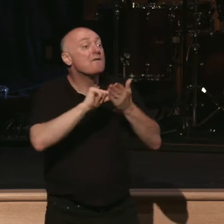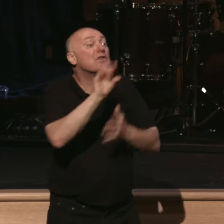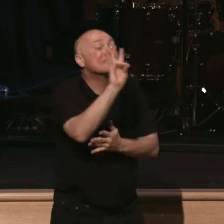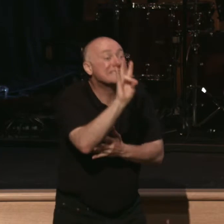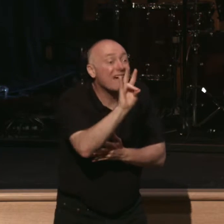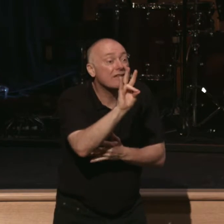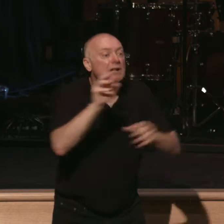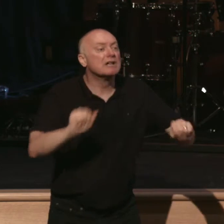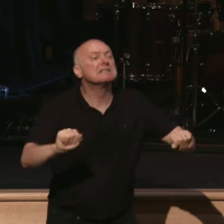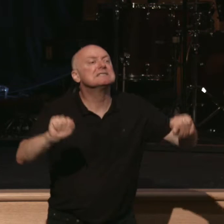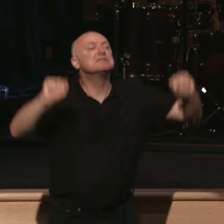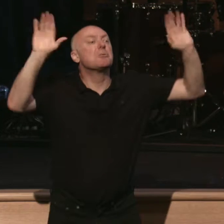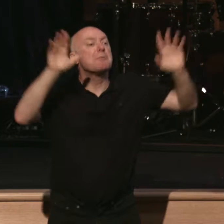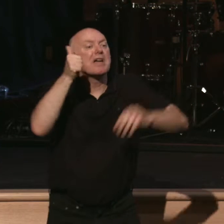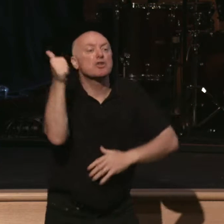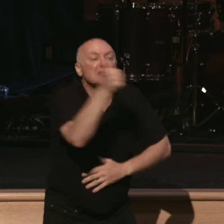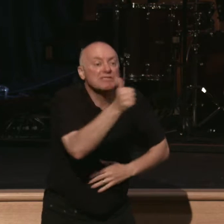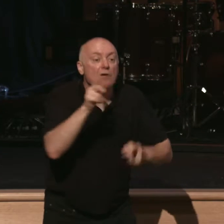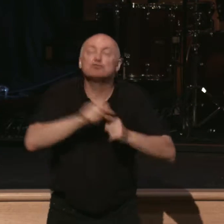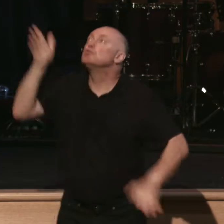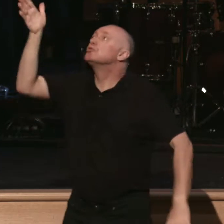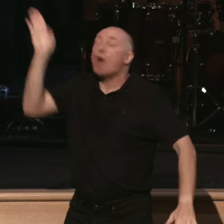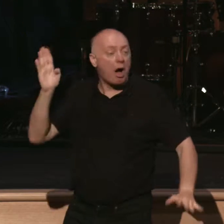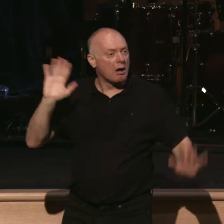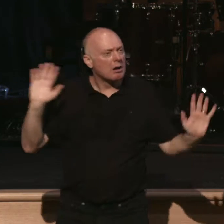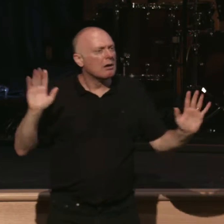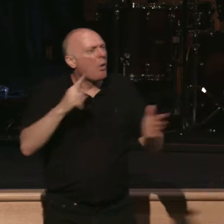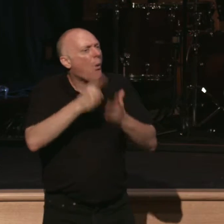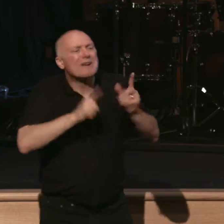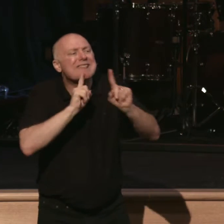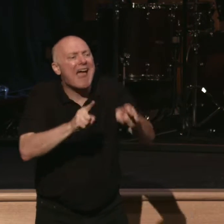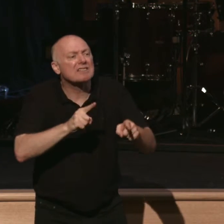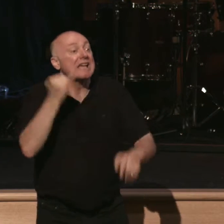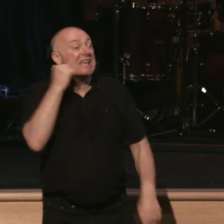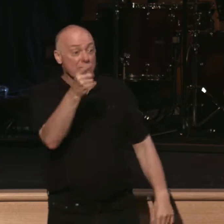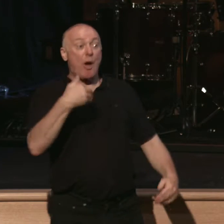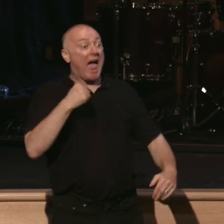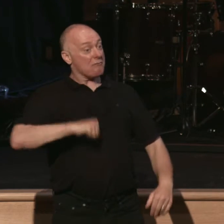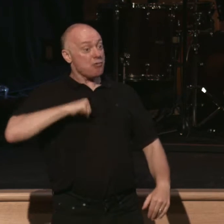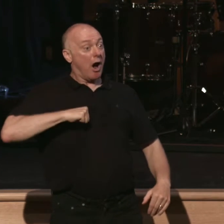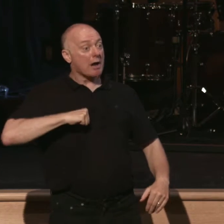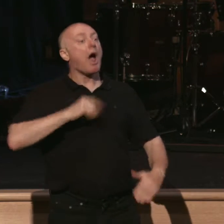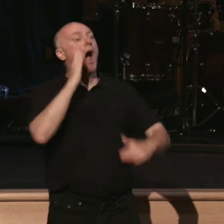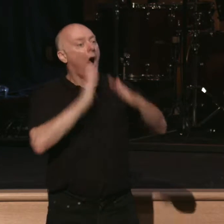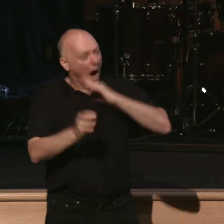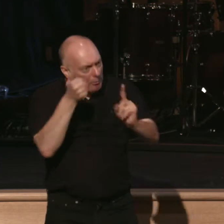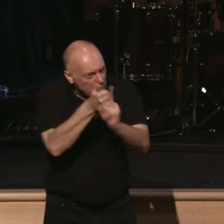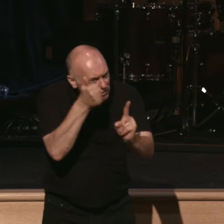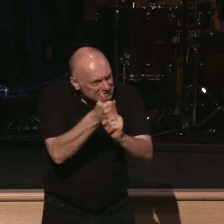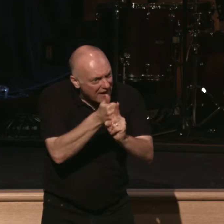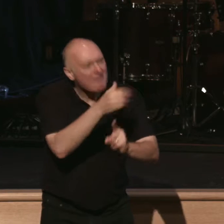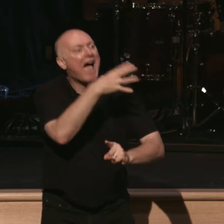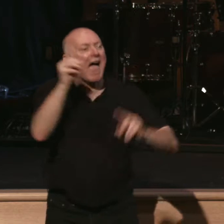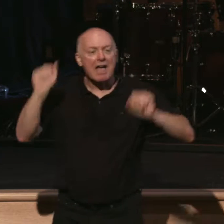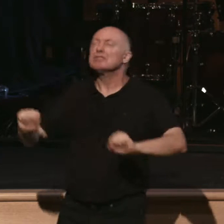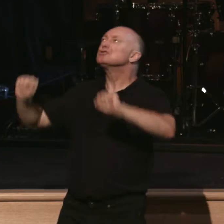submit yourselves therefore to God. So what is the answer for our pride? We need to humble ourselves. We need to submit ourselves to God.